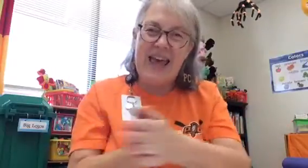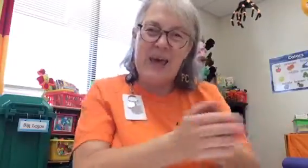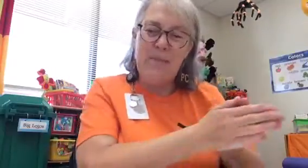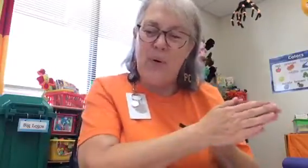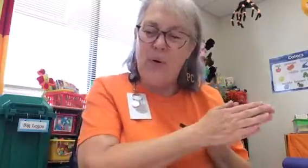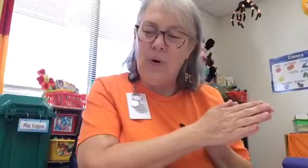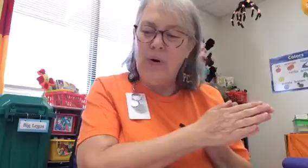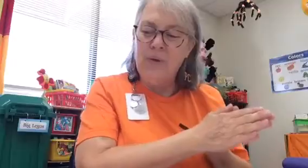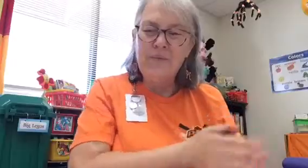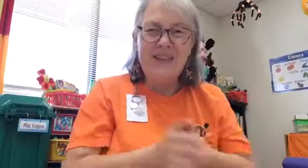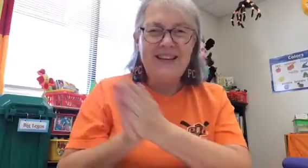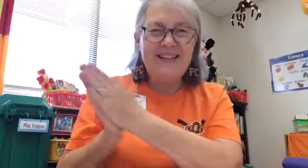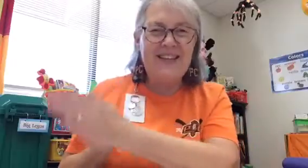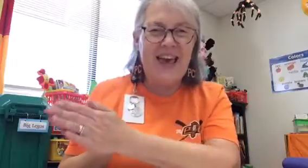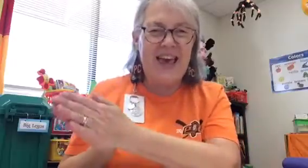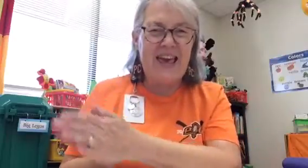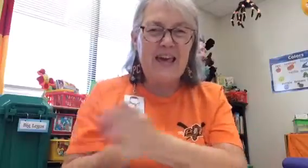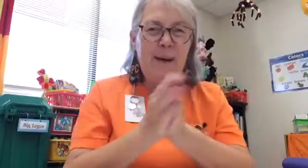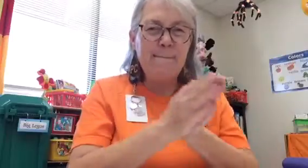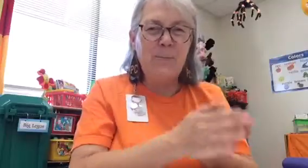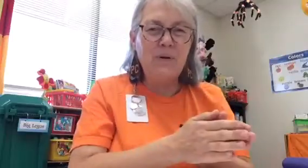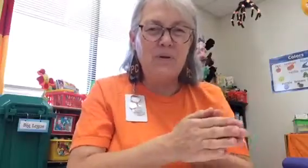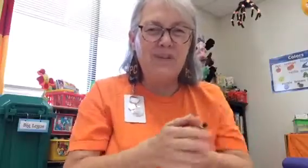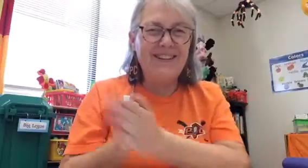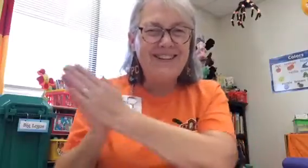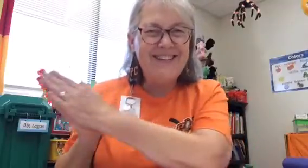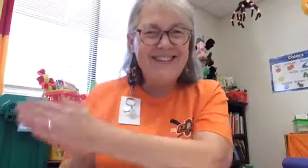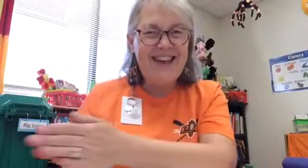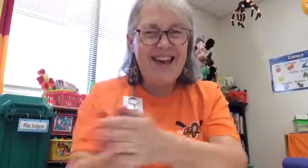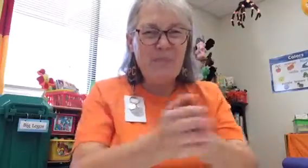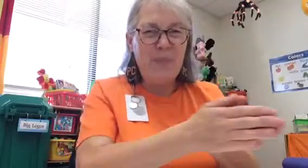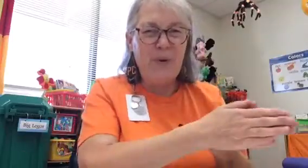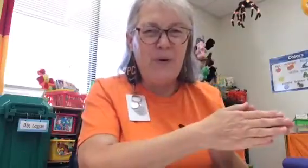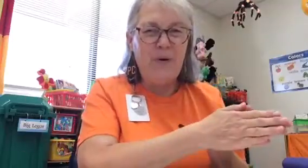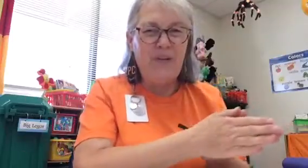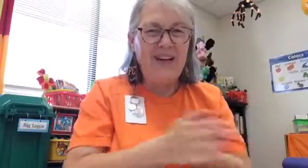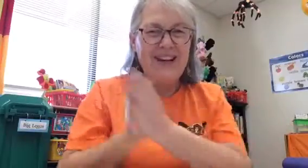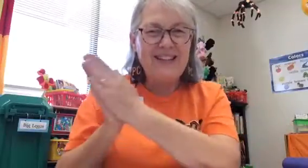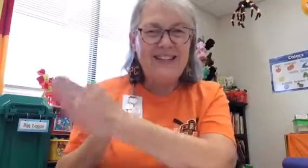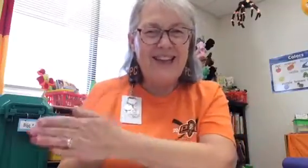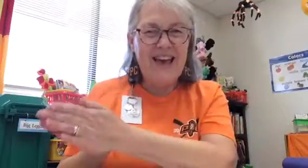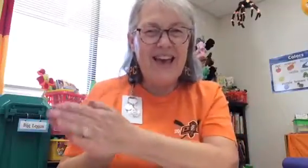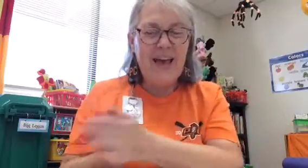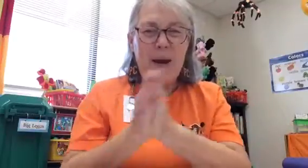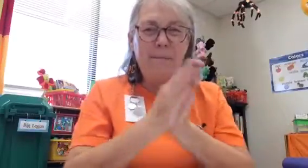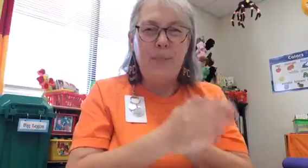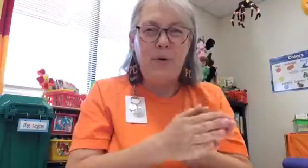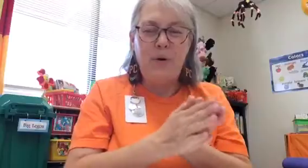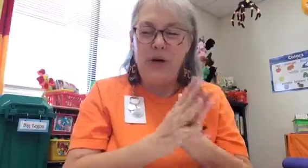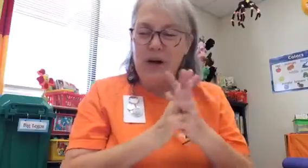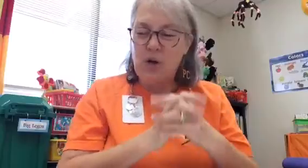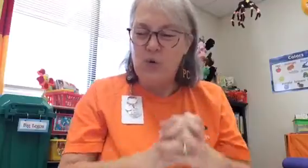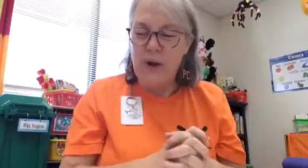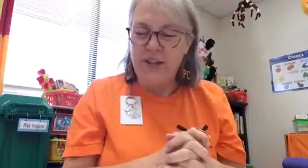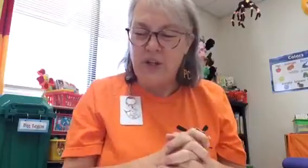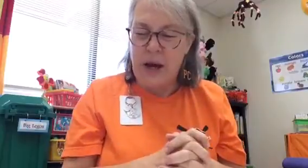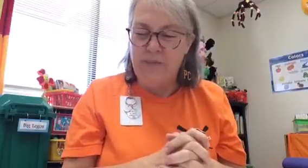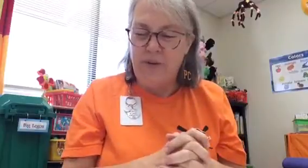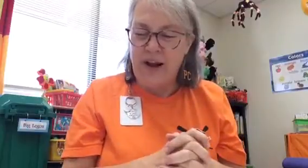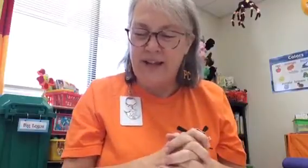Table, ta-ble. Table, ta-ble. Great job friends.